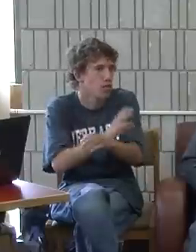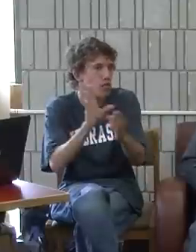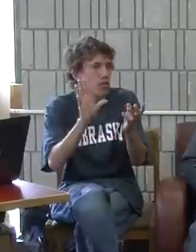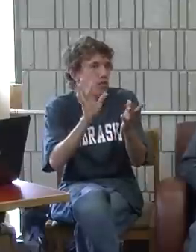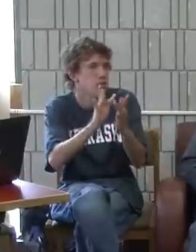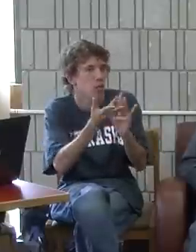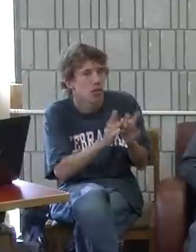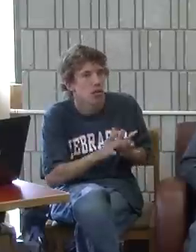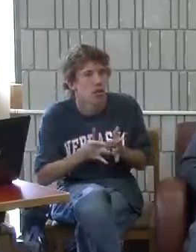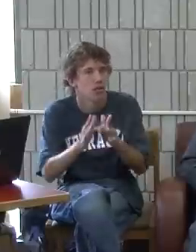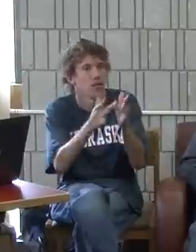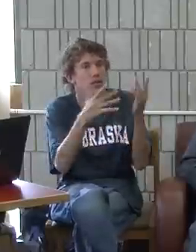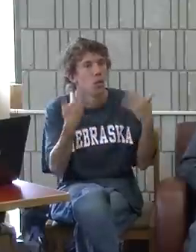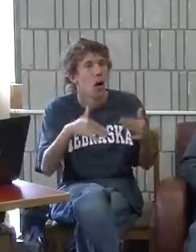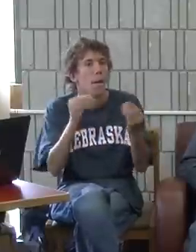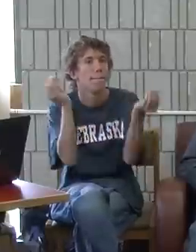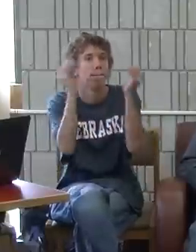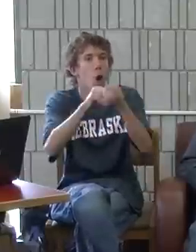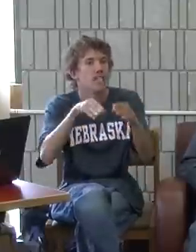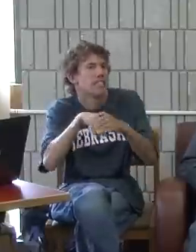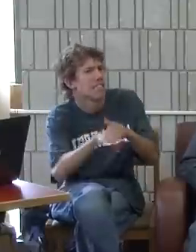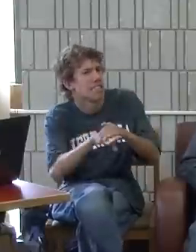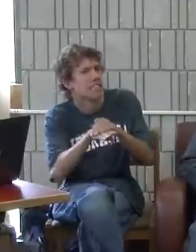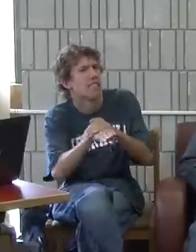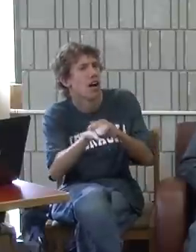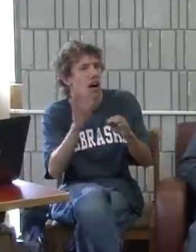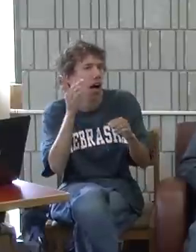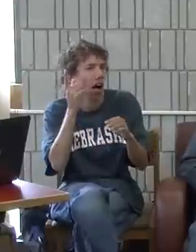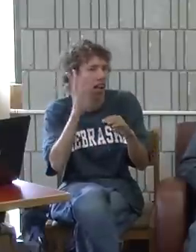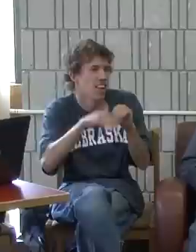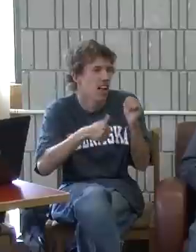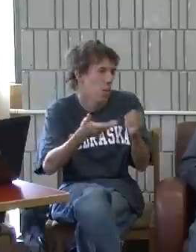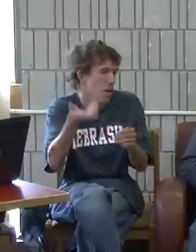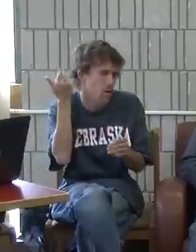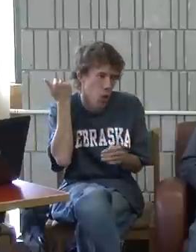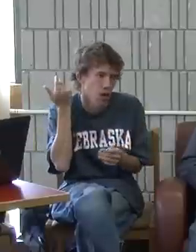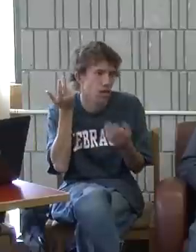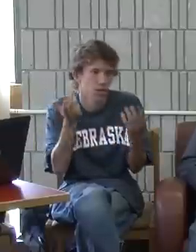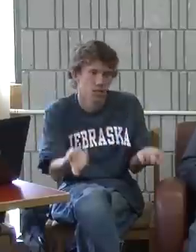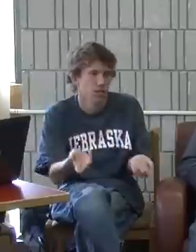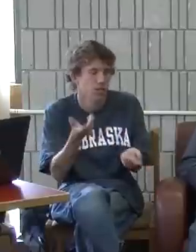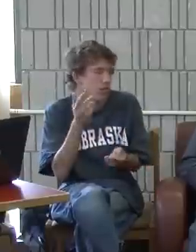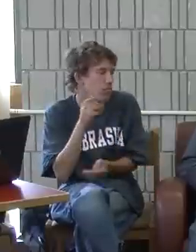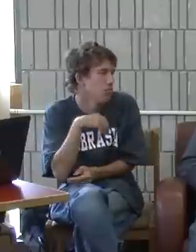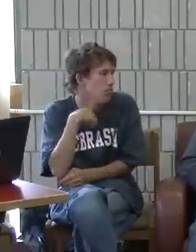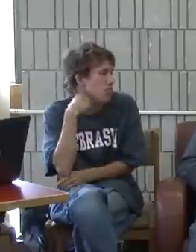There are computers and the internet. And there's so much more access now than there was ever before.